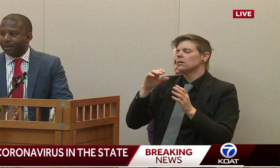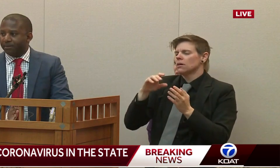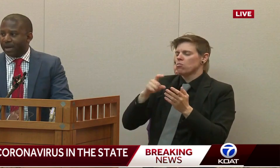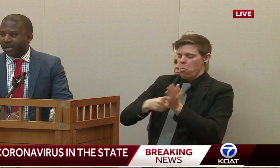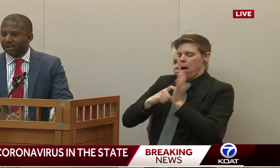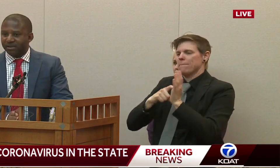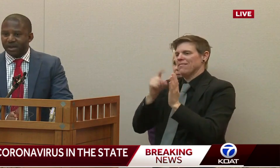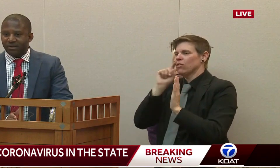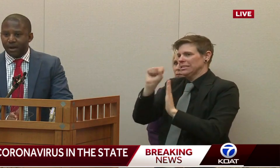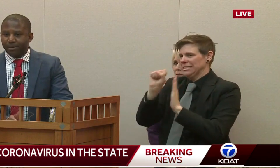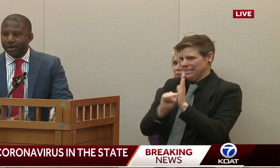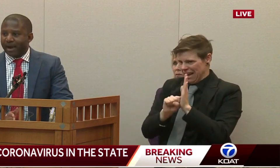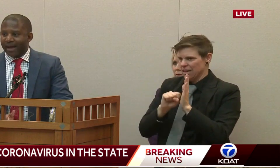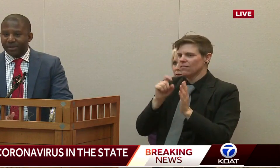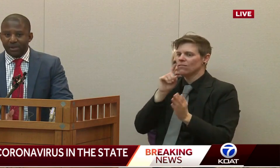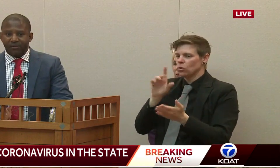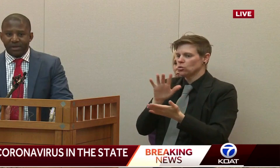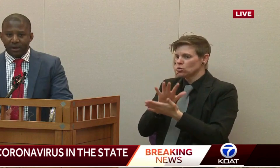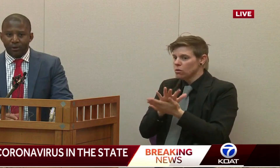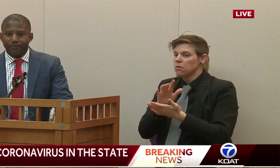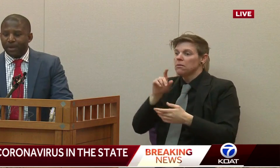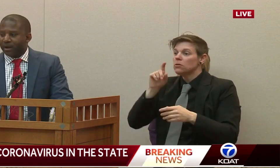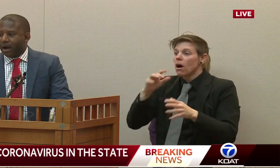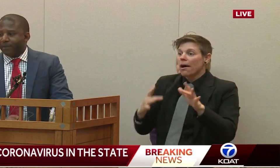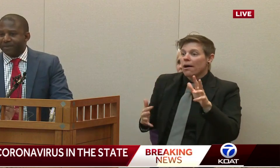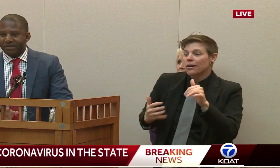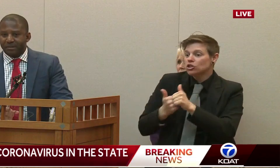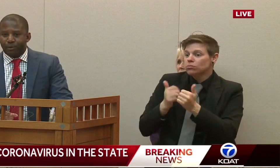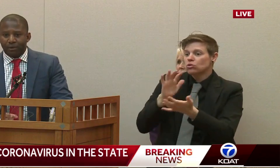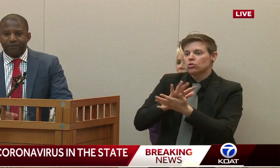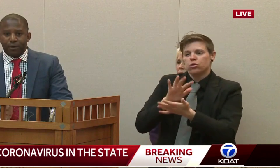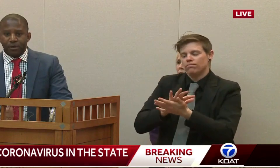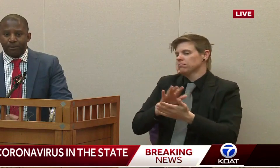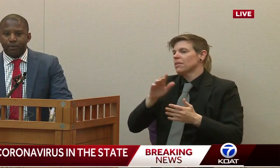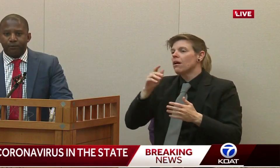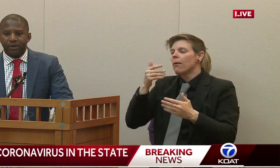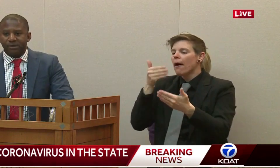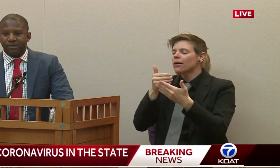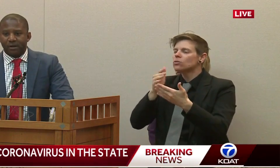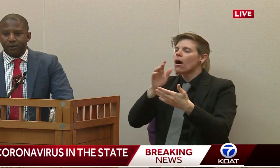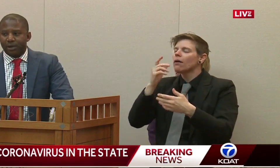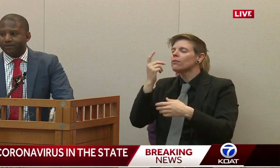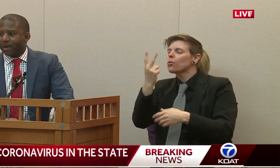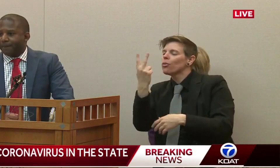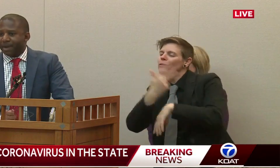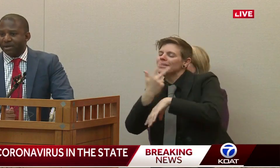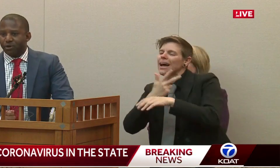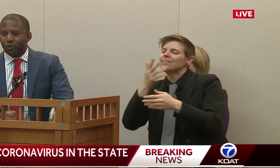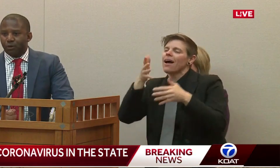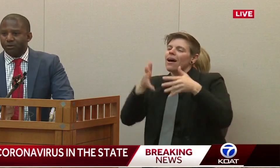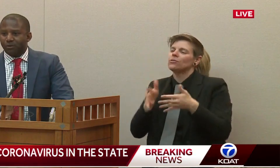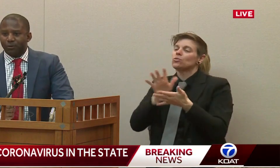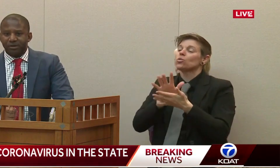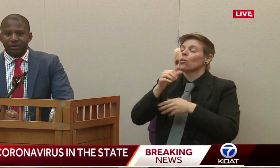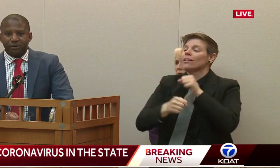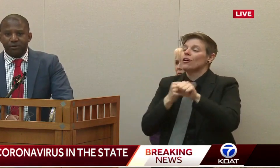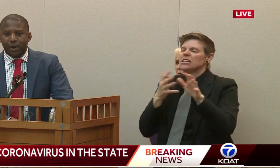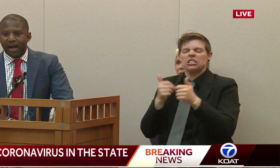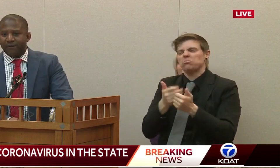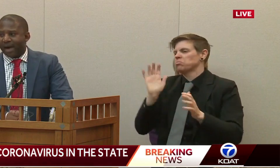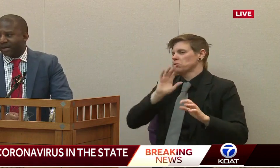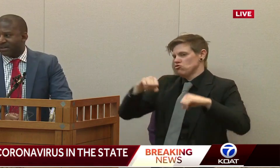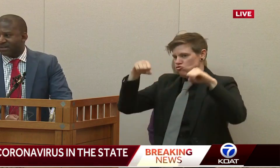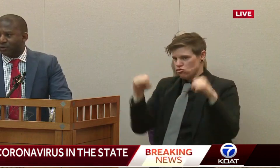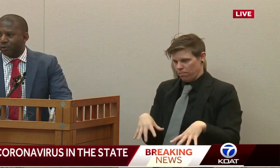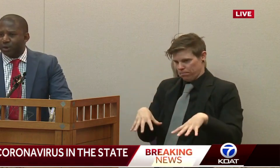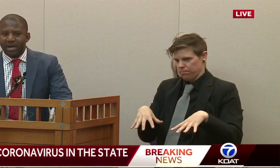not be making these days up at the end of the year. This is important for a number of reasons, including making sure schools and districts